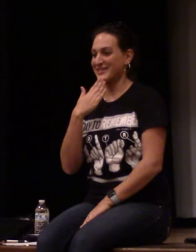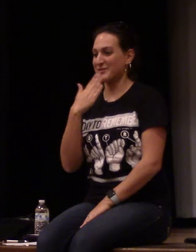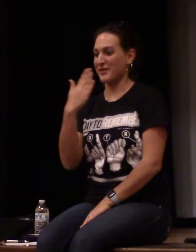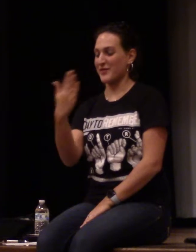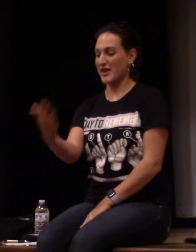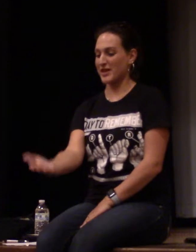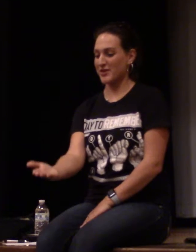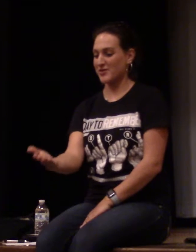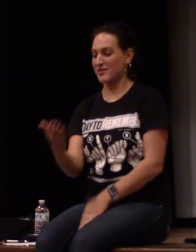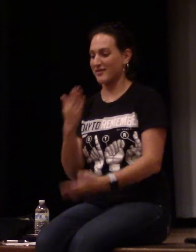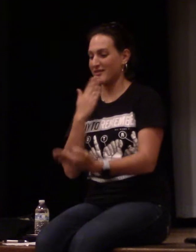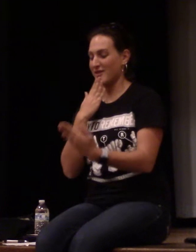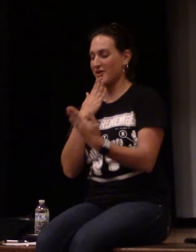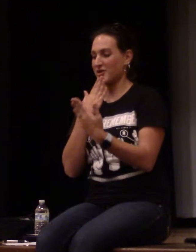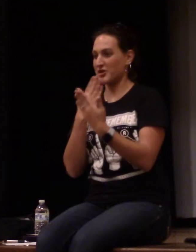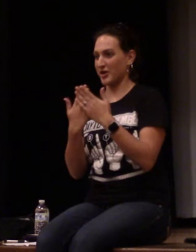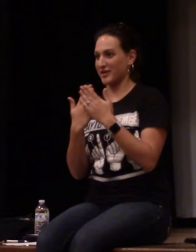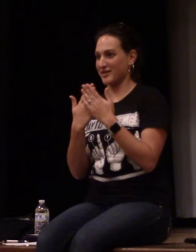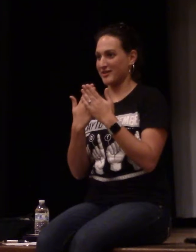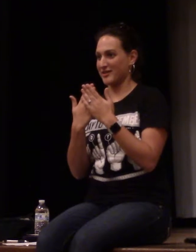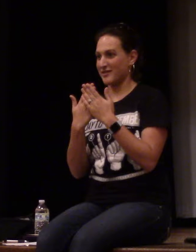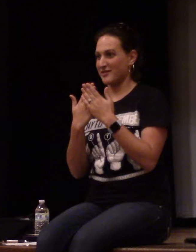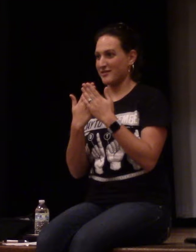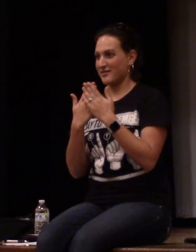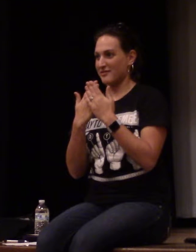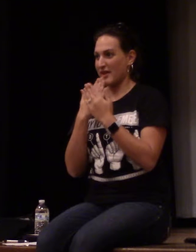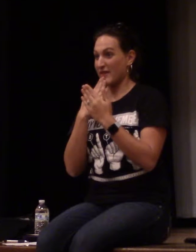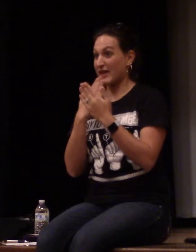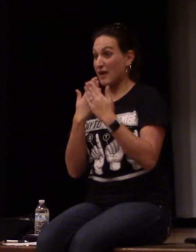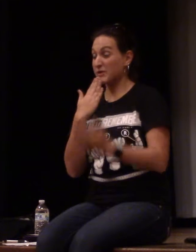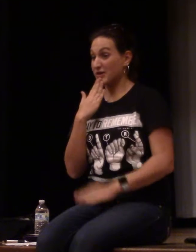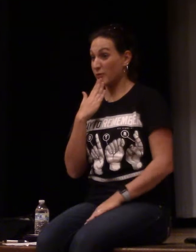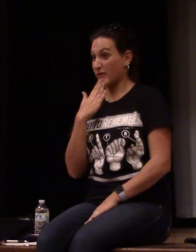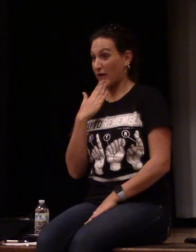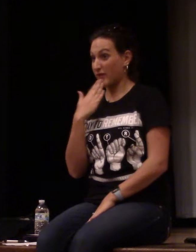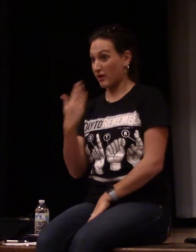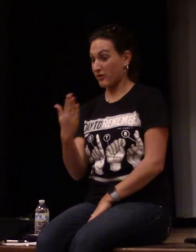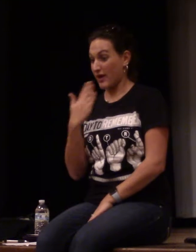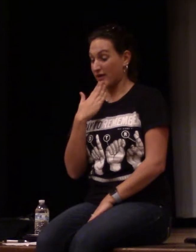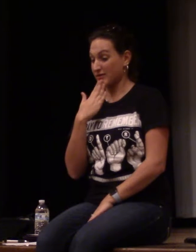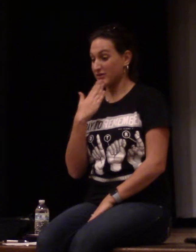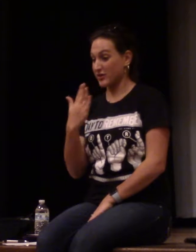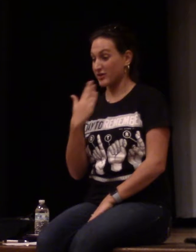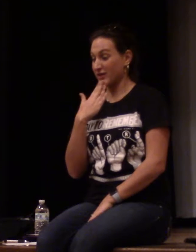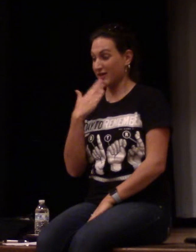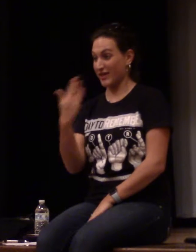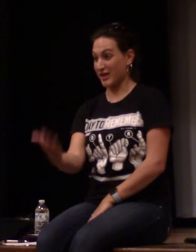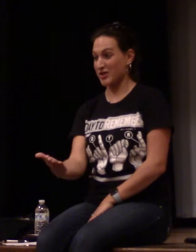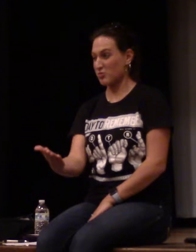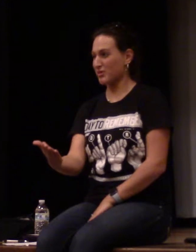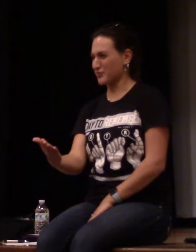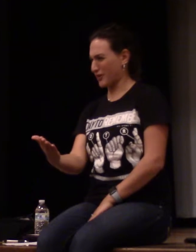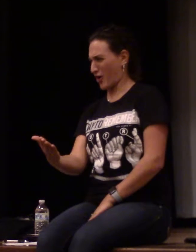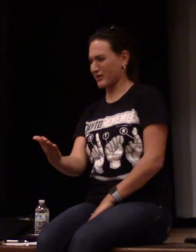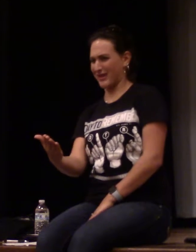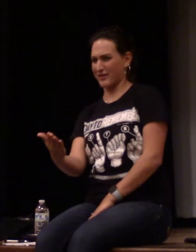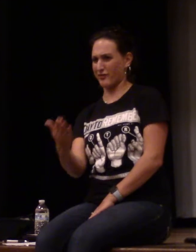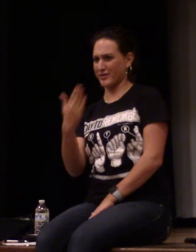So we have thank you, good. And they can be done without that other hand, good, thank you, but it's really hard to tell the difference.